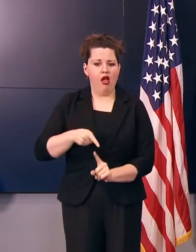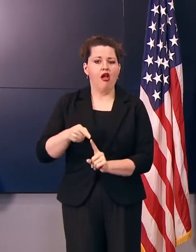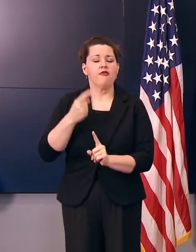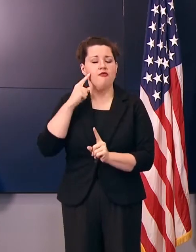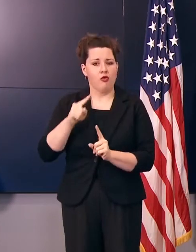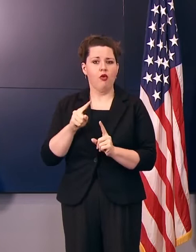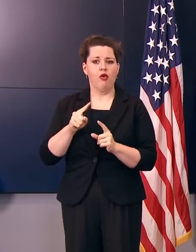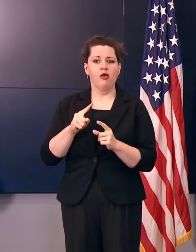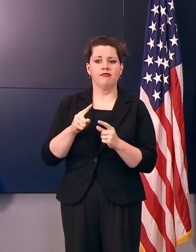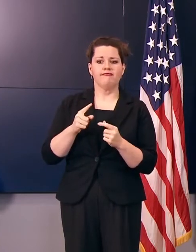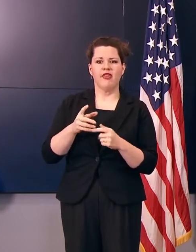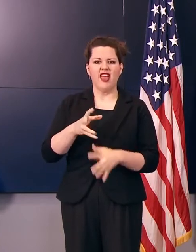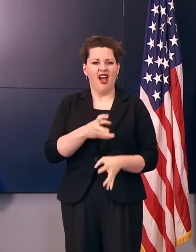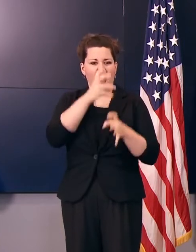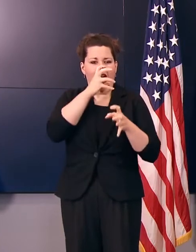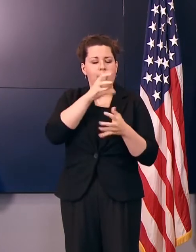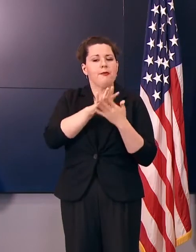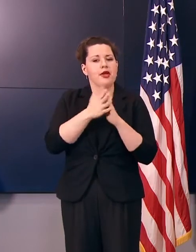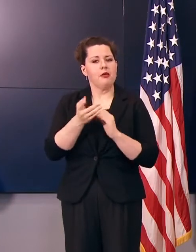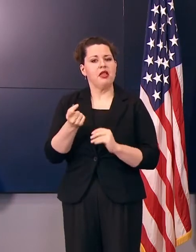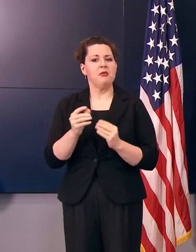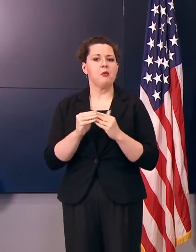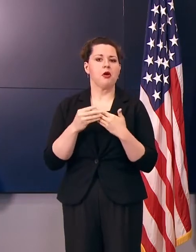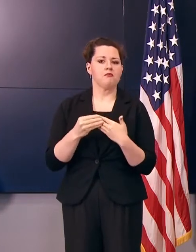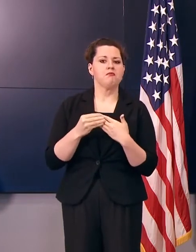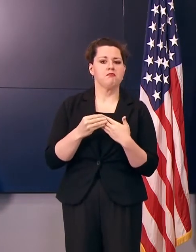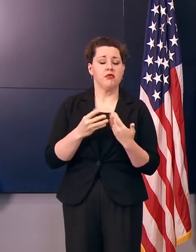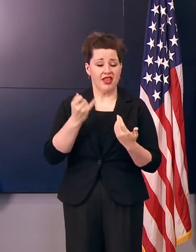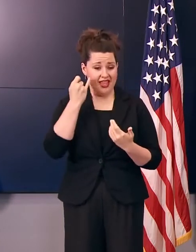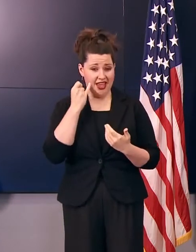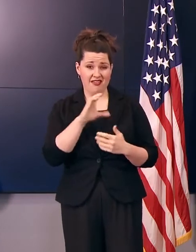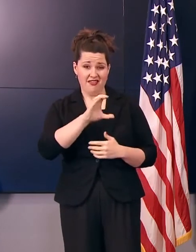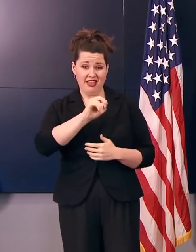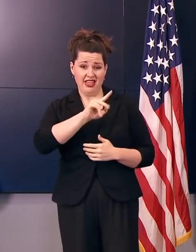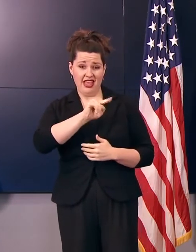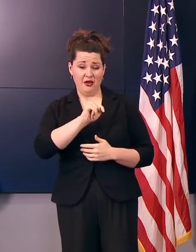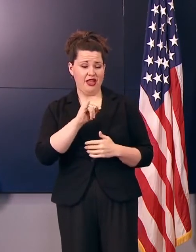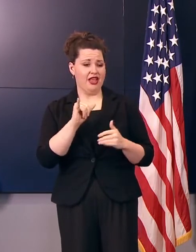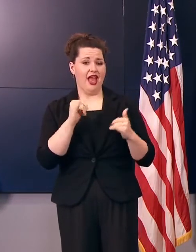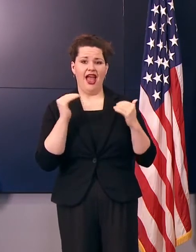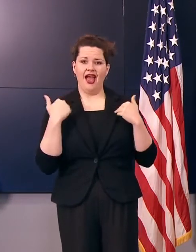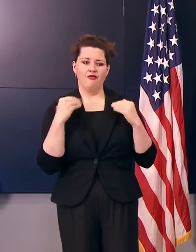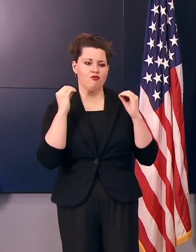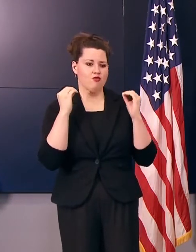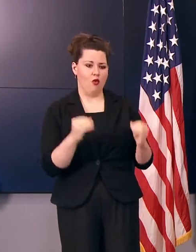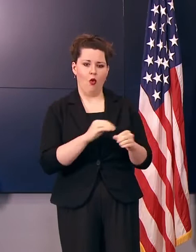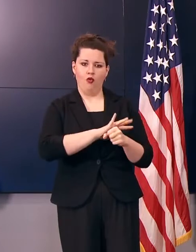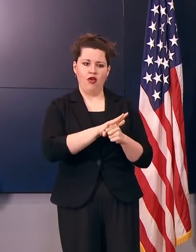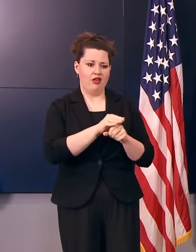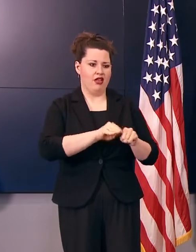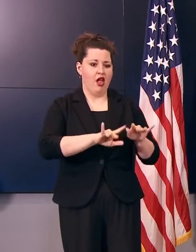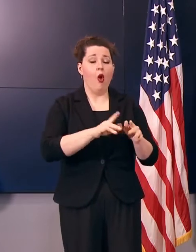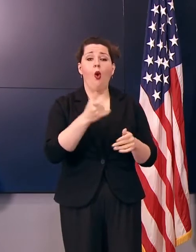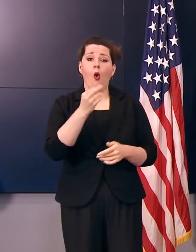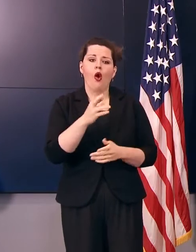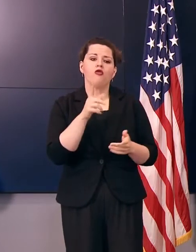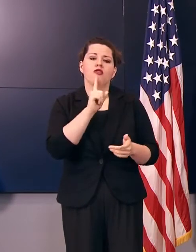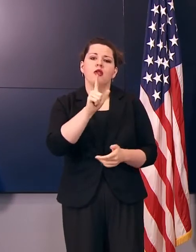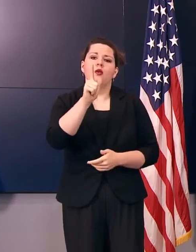on businesses and counties where there is no virus activity or where virus activity has been consistently low